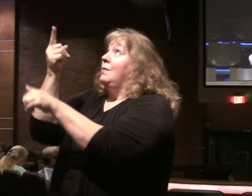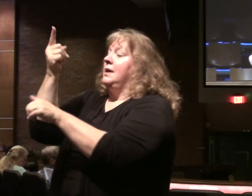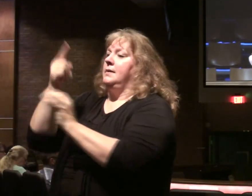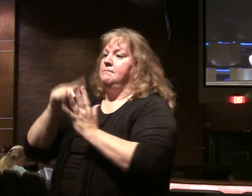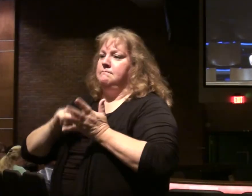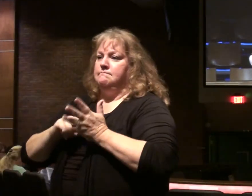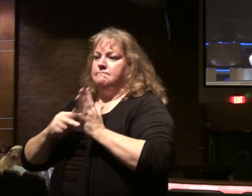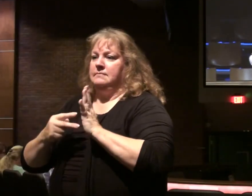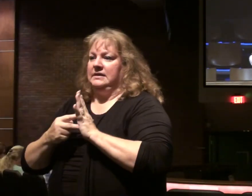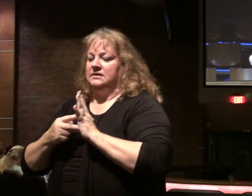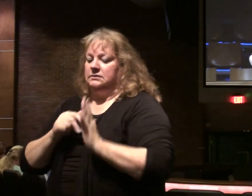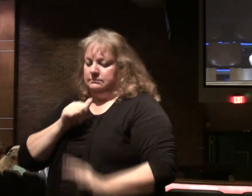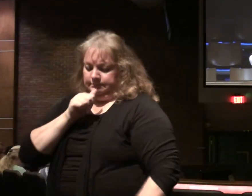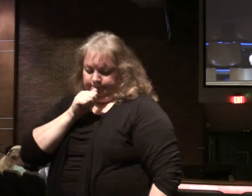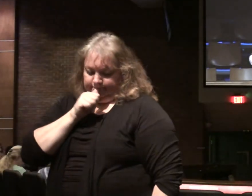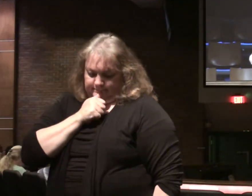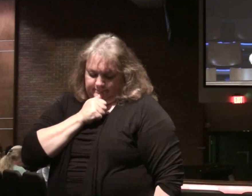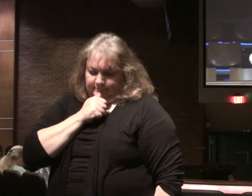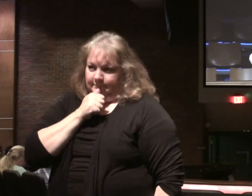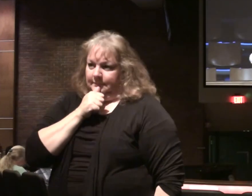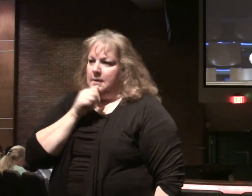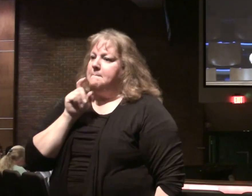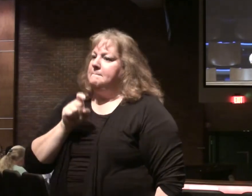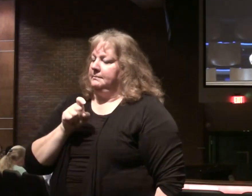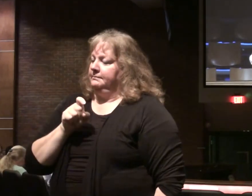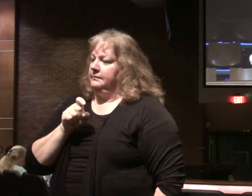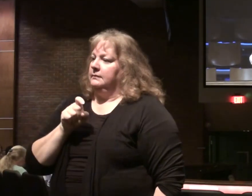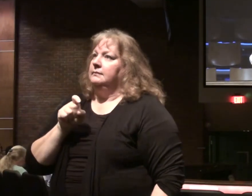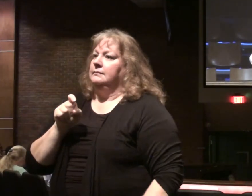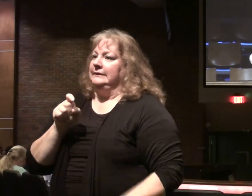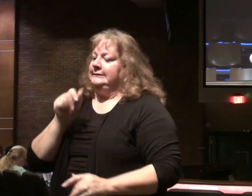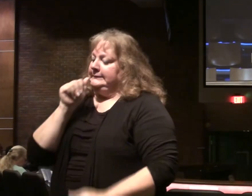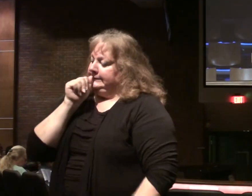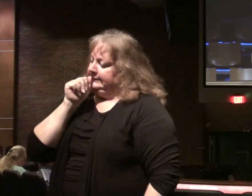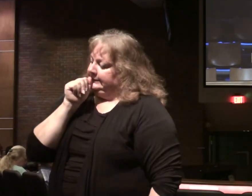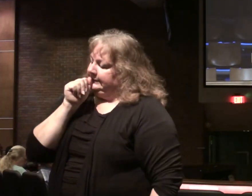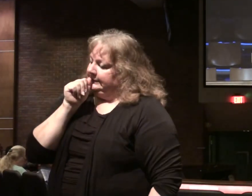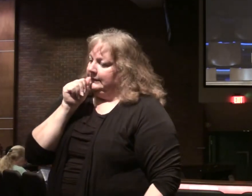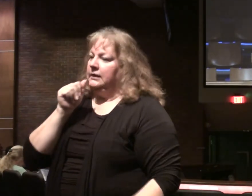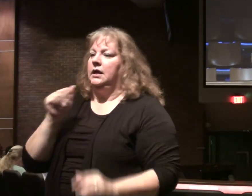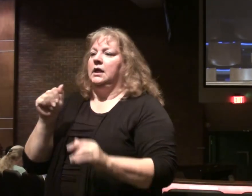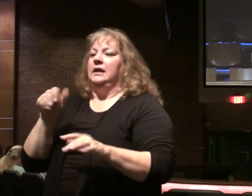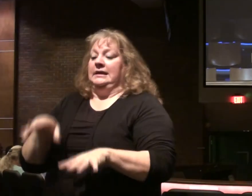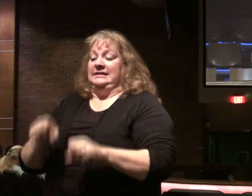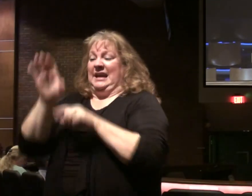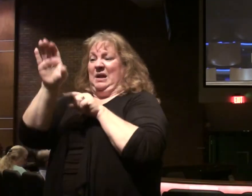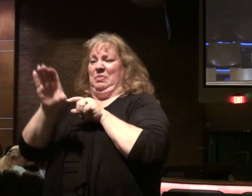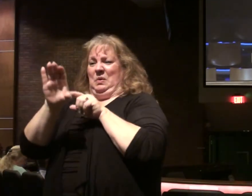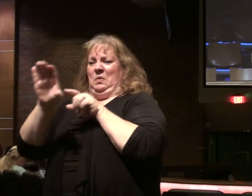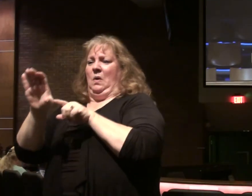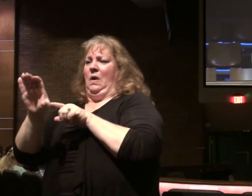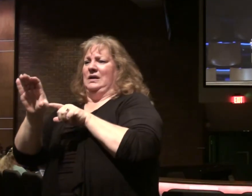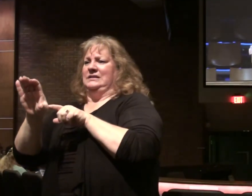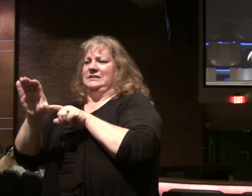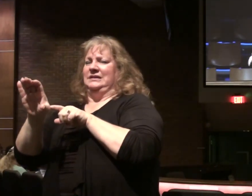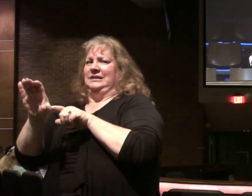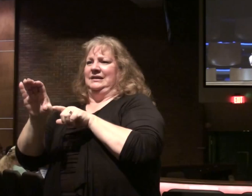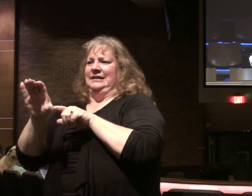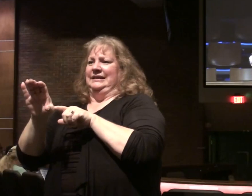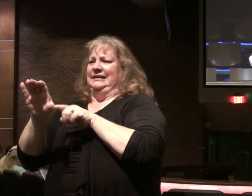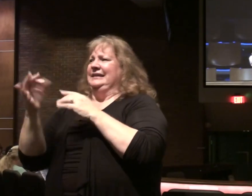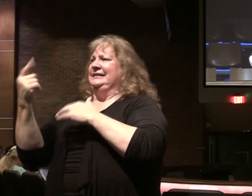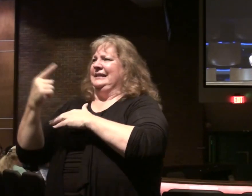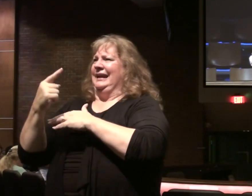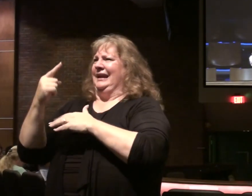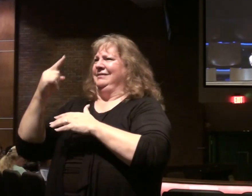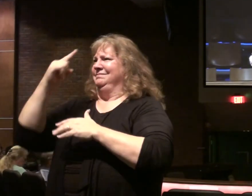suffering. You must take up your cross and come after me. Now the phrase you must take up your cross has lost much of its bite